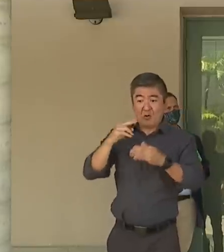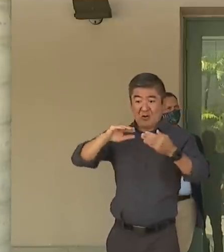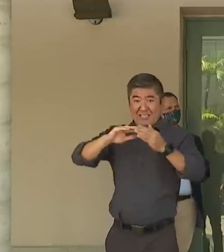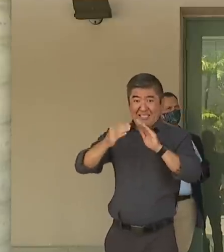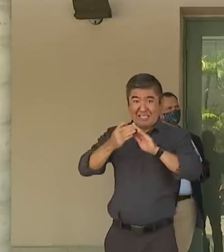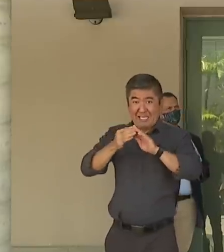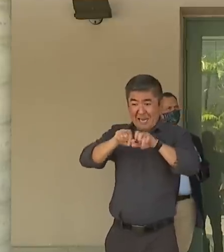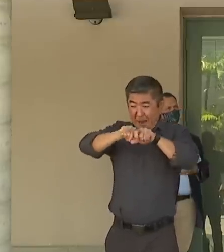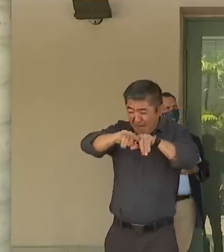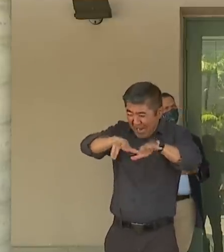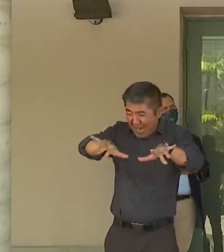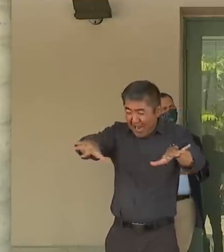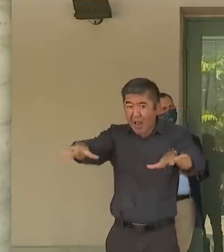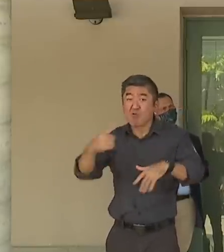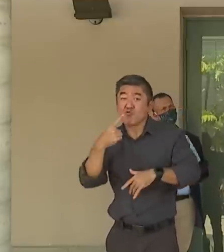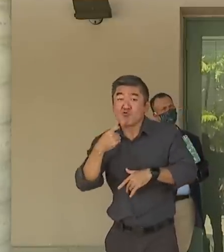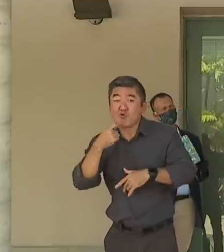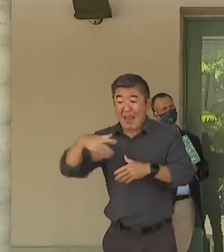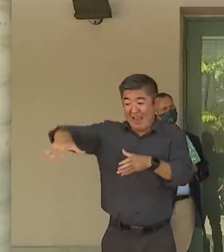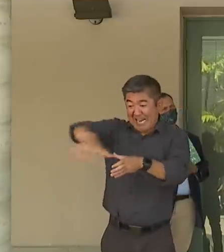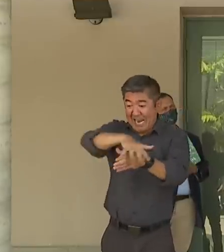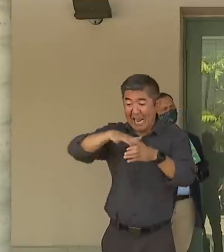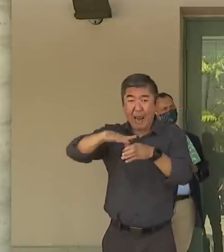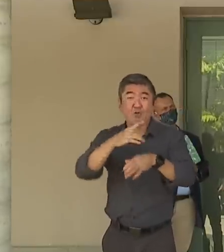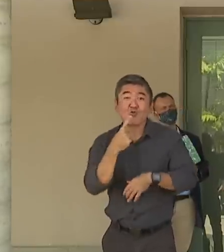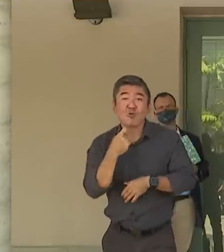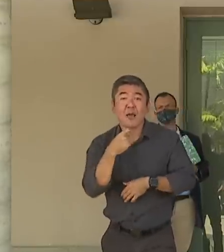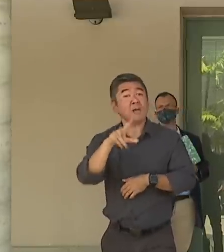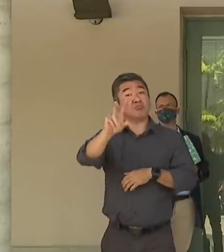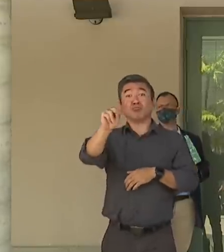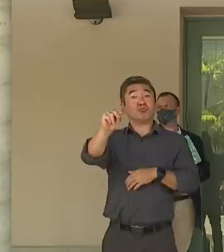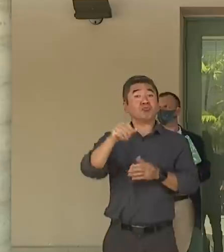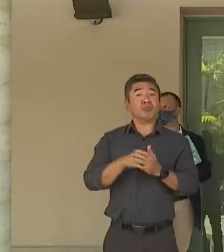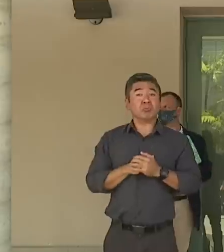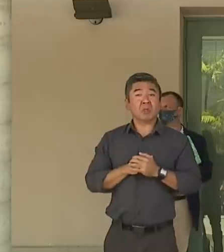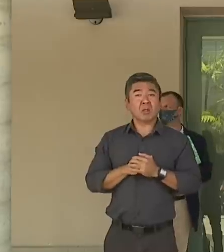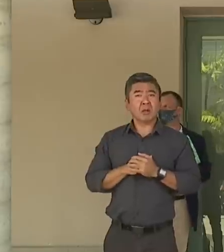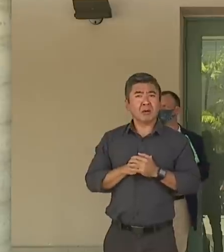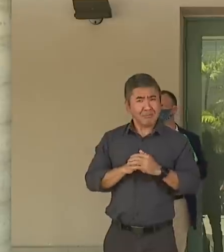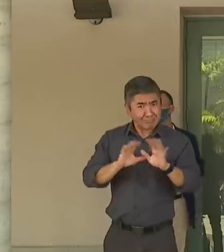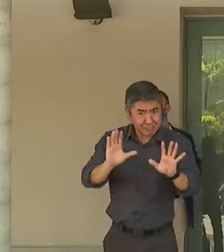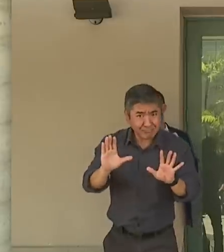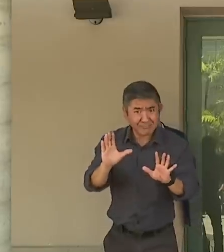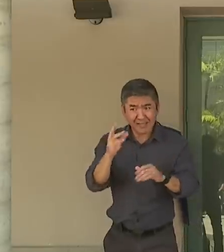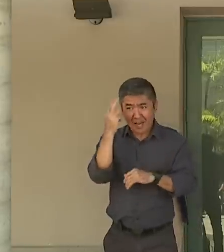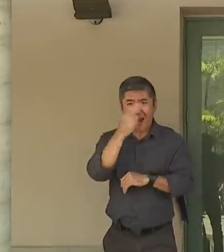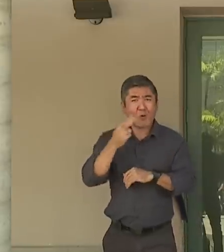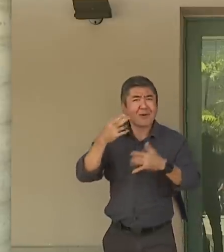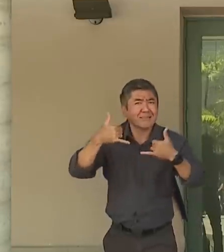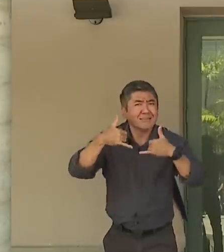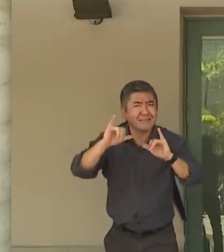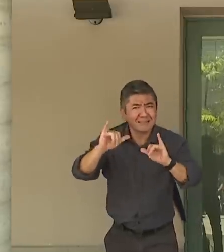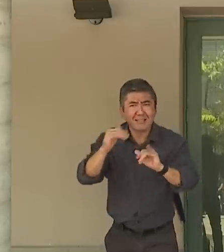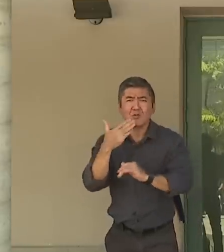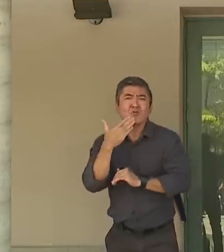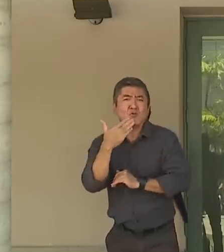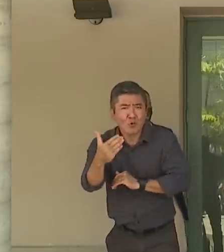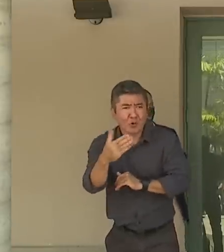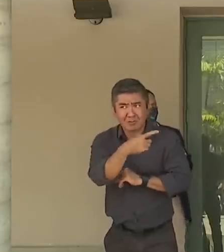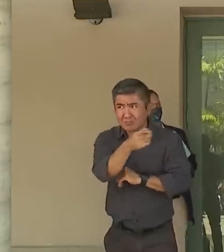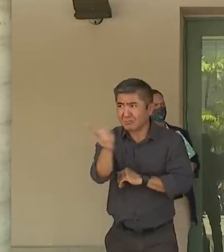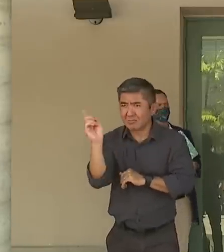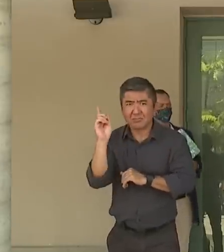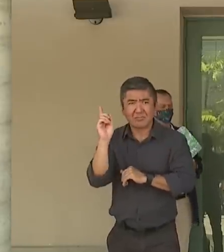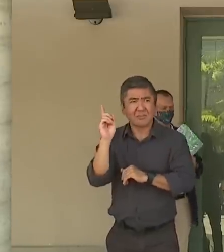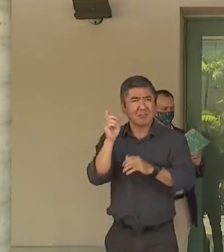or counties in the red zone last week. And I'm telling you this because I want you to know there is good news. There's good news. Many of you, most